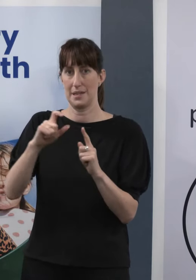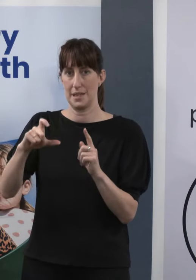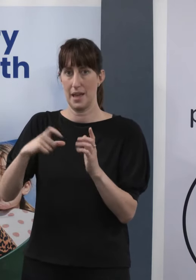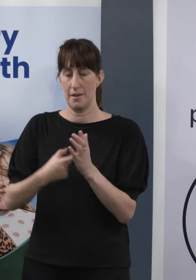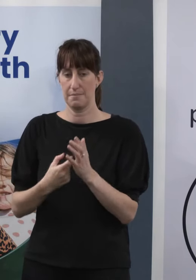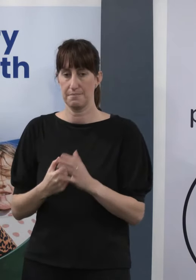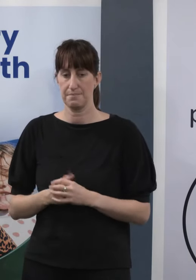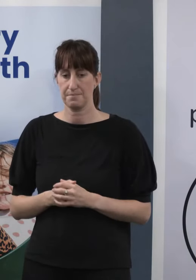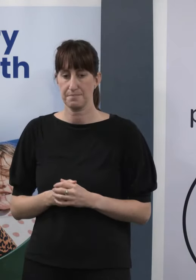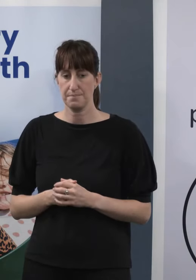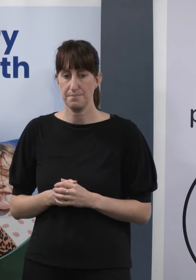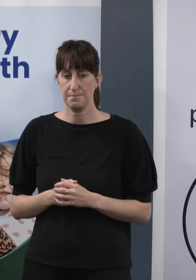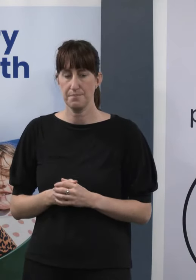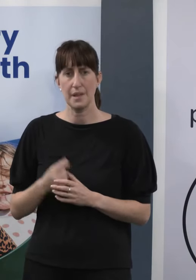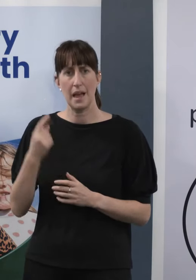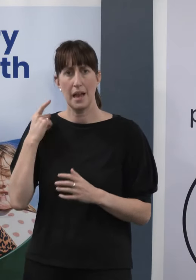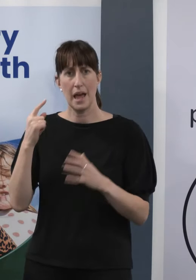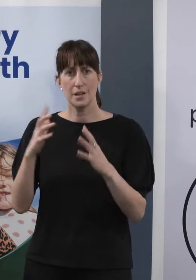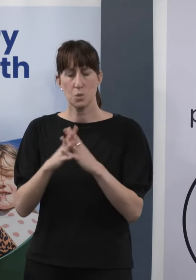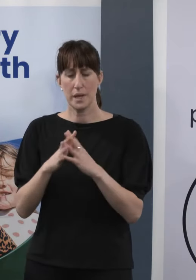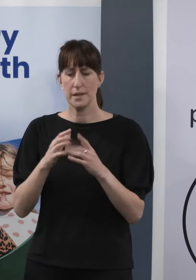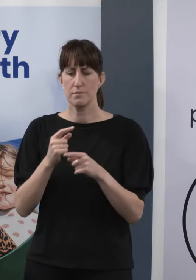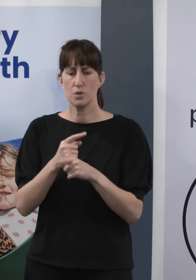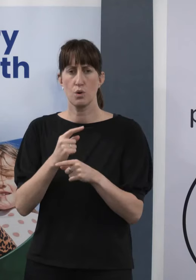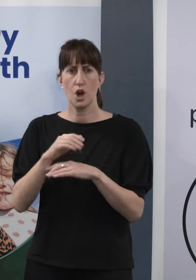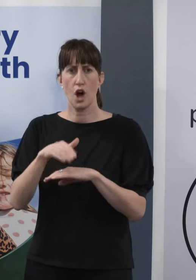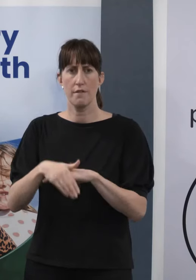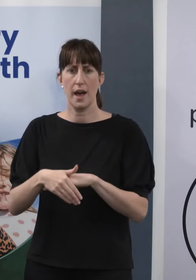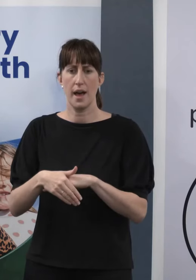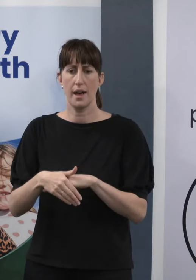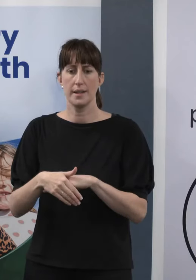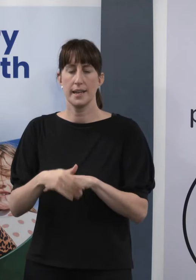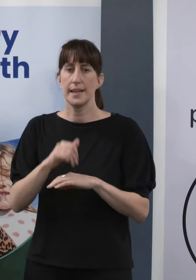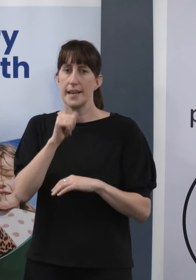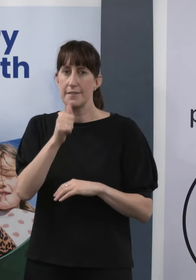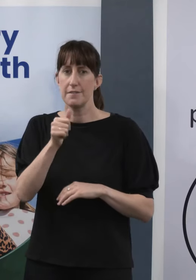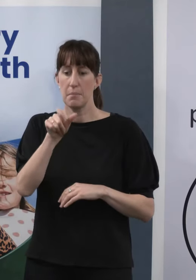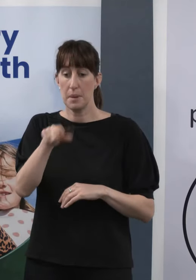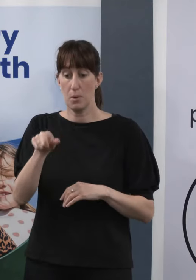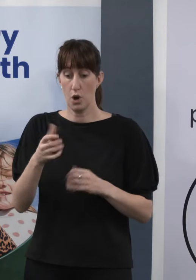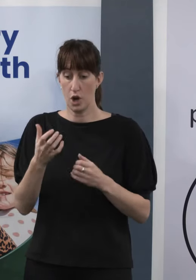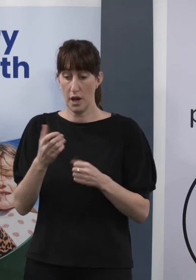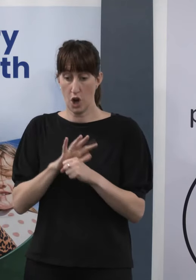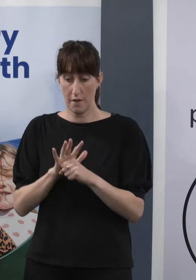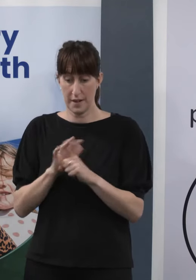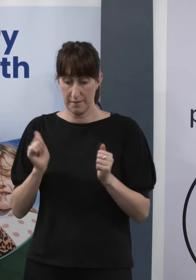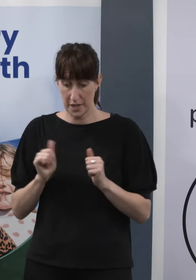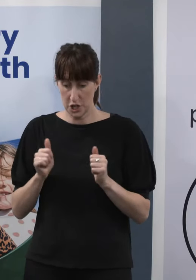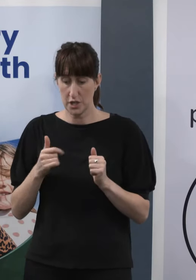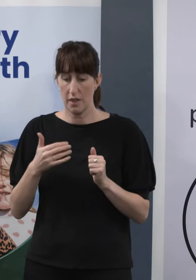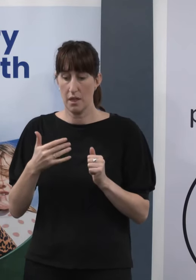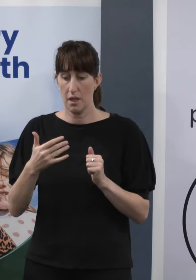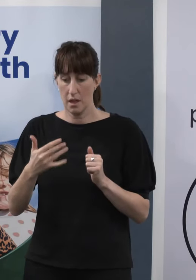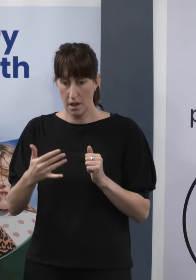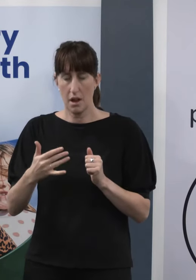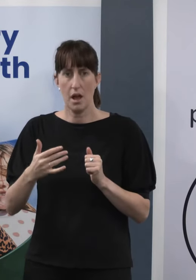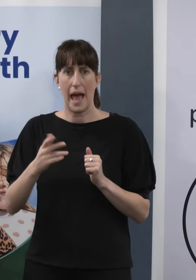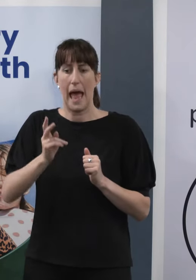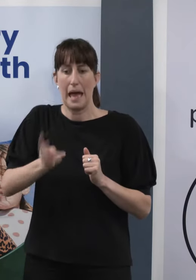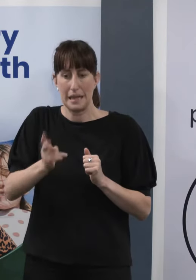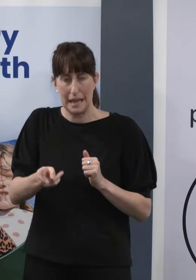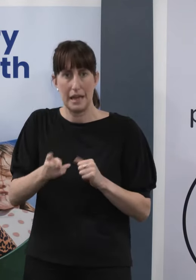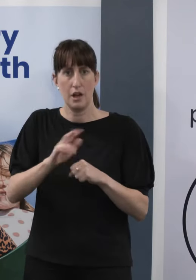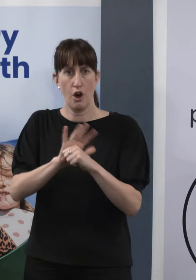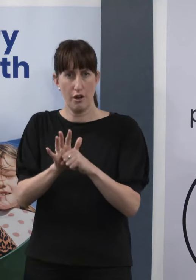Last week, we also had some discussion about the reinfection advice, and since that presentation last Thursday,